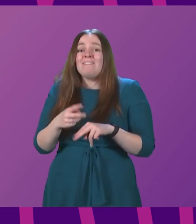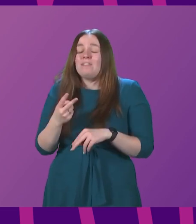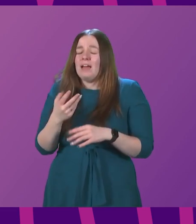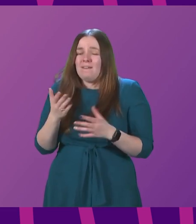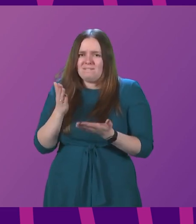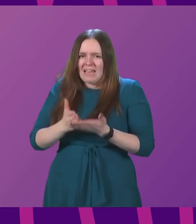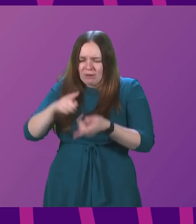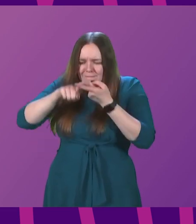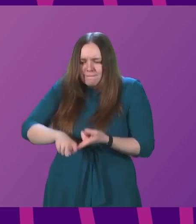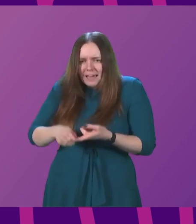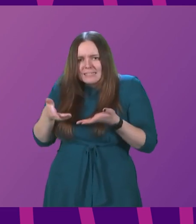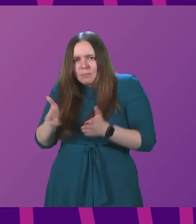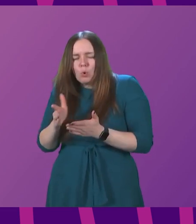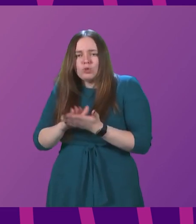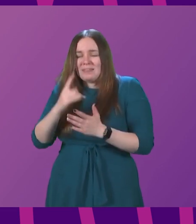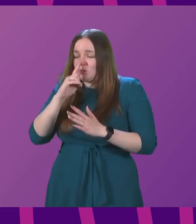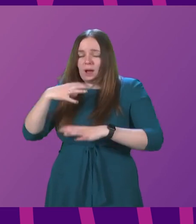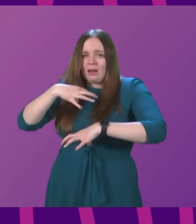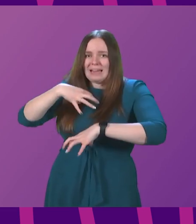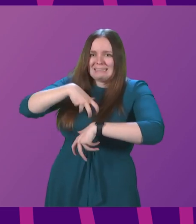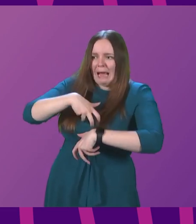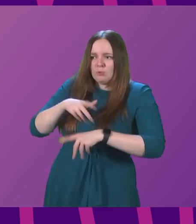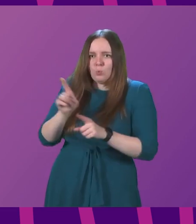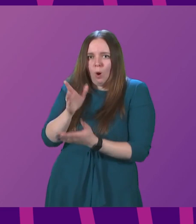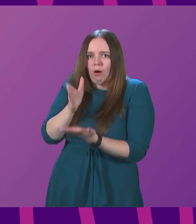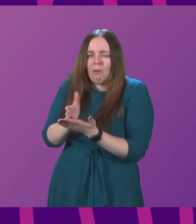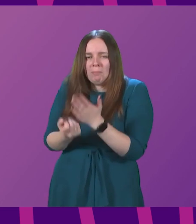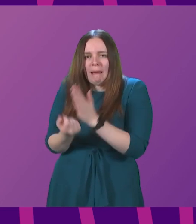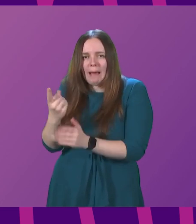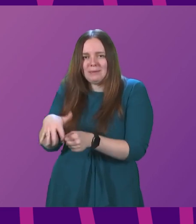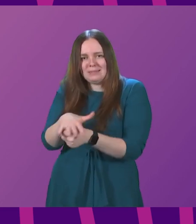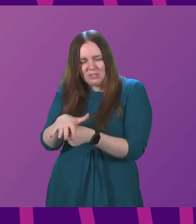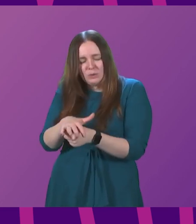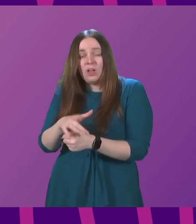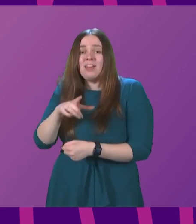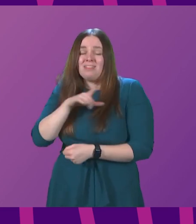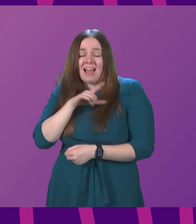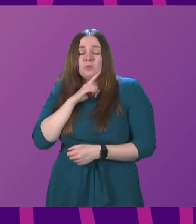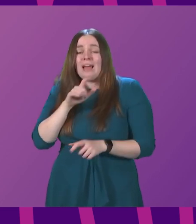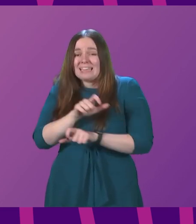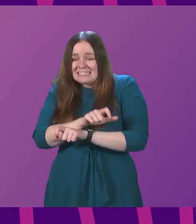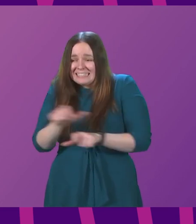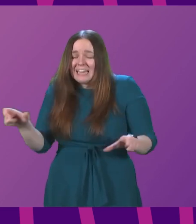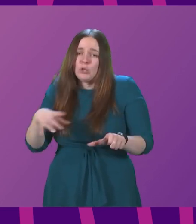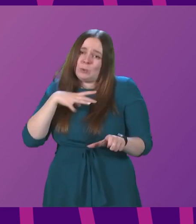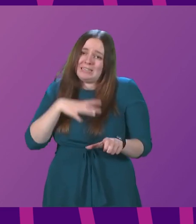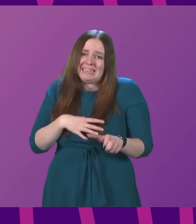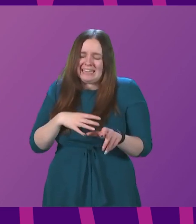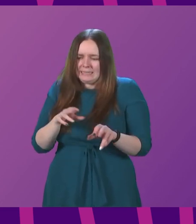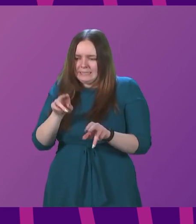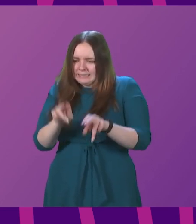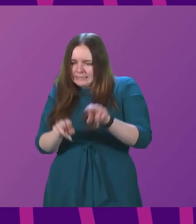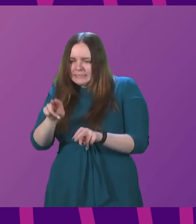an approach, then you do not adapt properly to the reality of the situation you are facing. That is why there continues to be a need for judgment